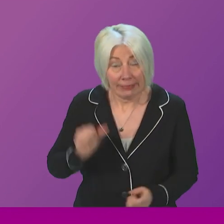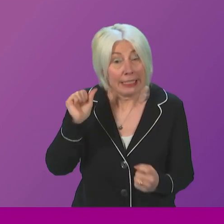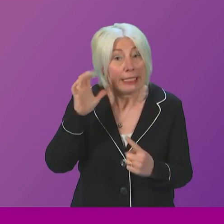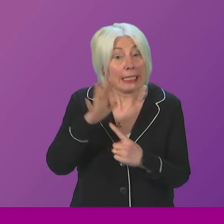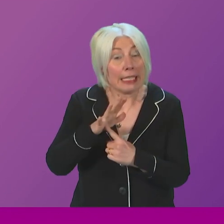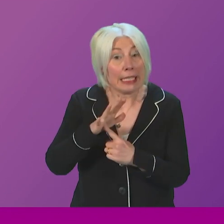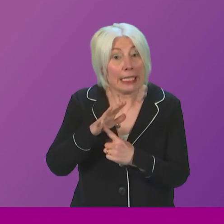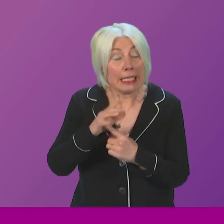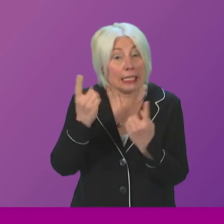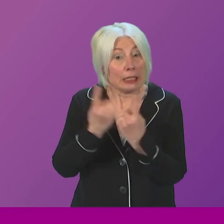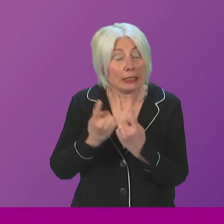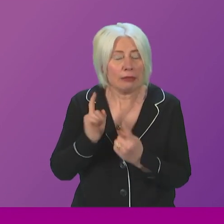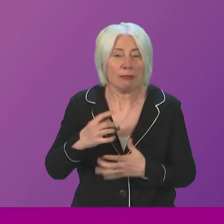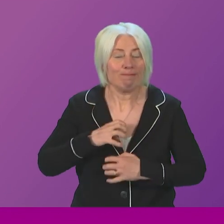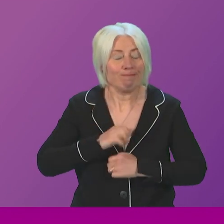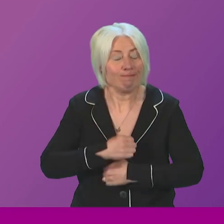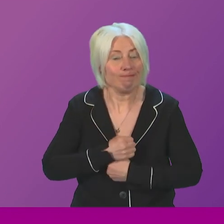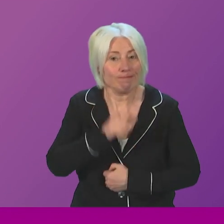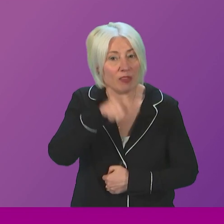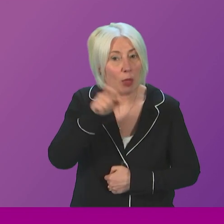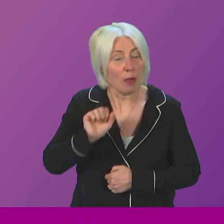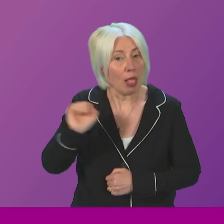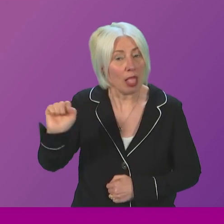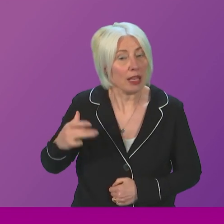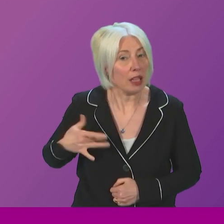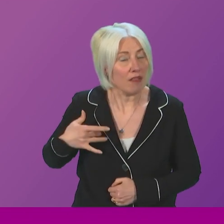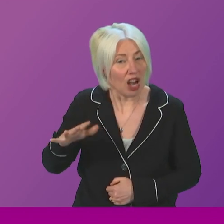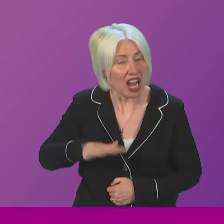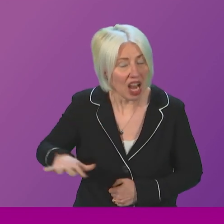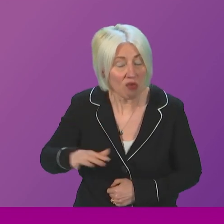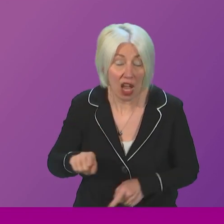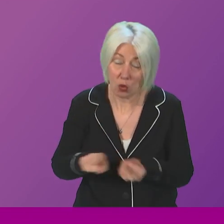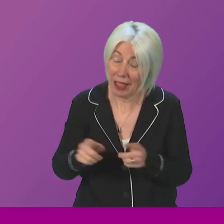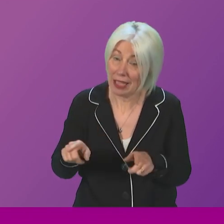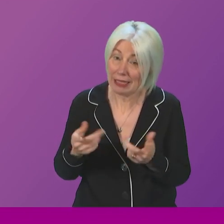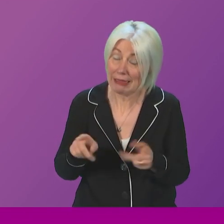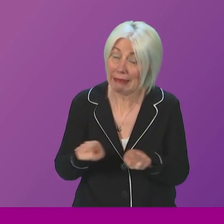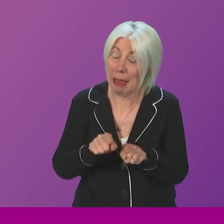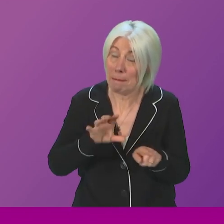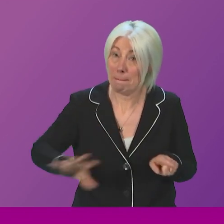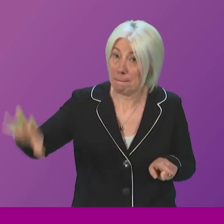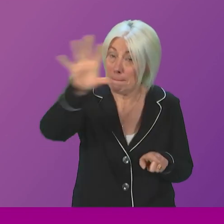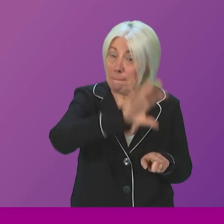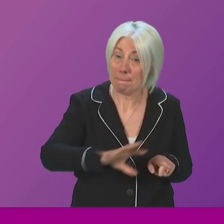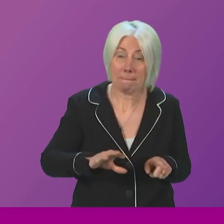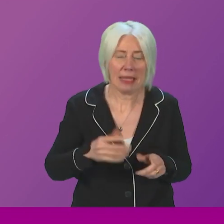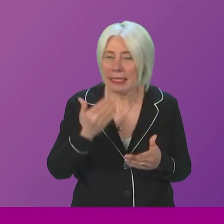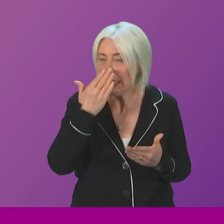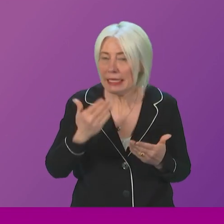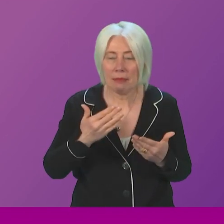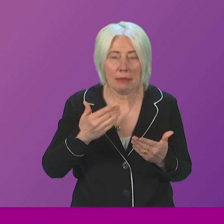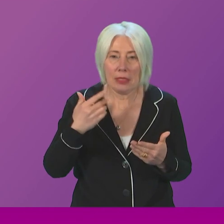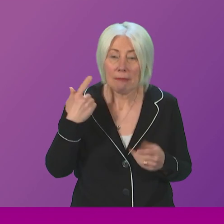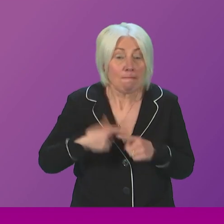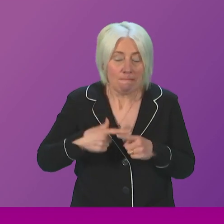points here. One is the frustration of her constituents, and think constituents perhaps in other parts of the country too, that things do not seem to move as